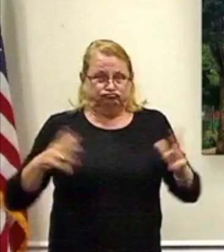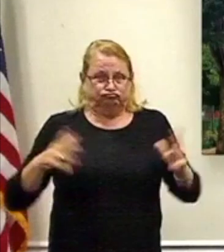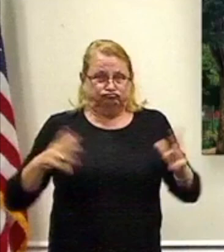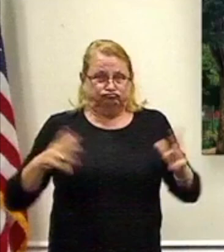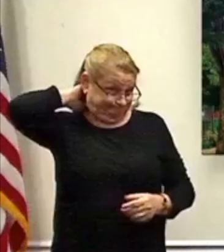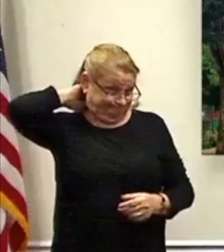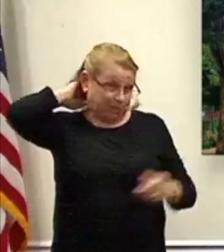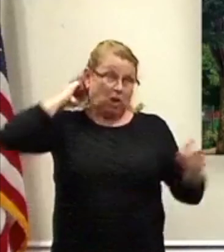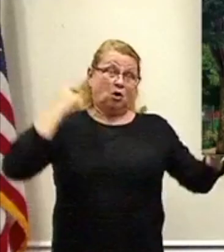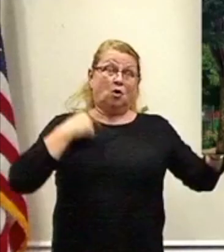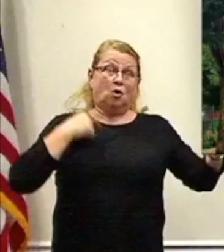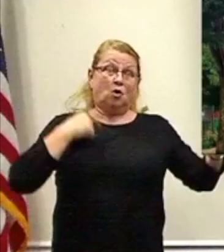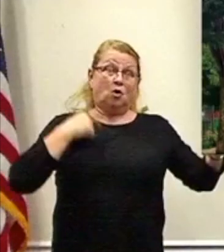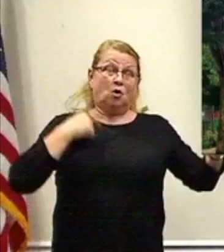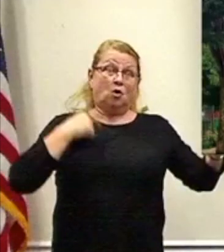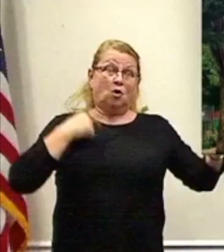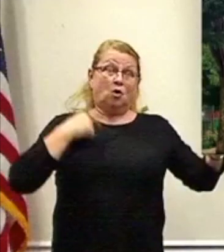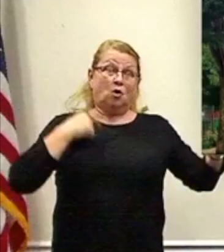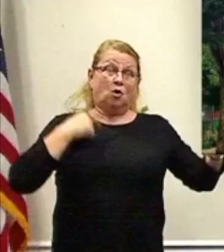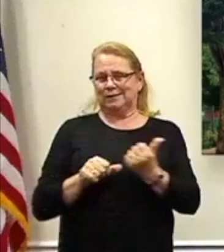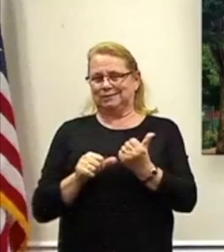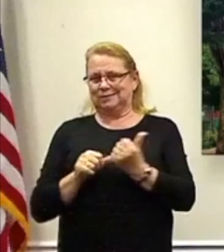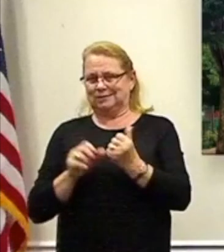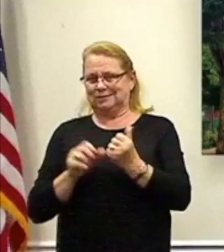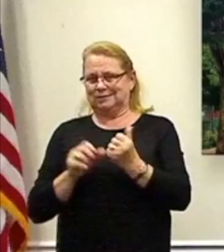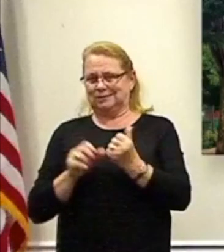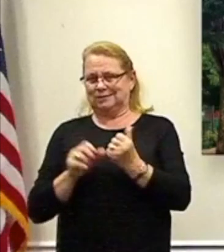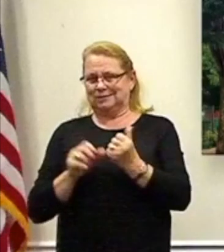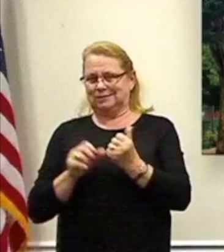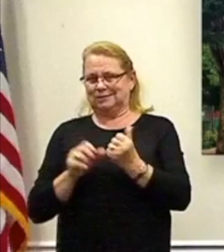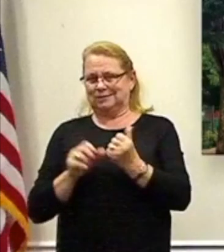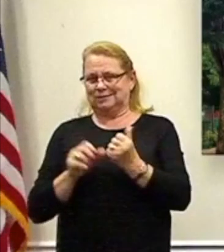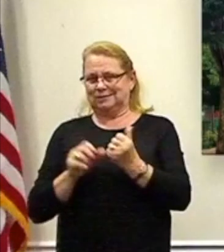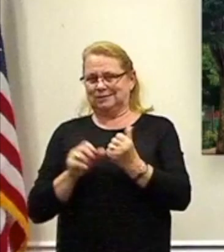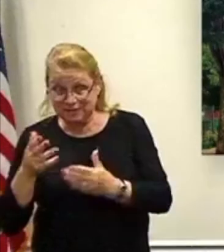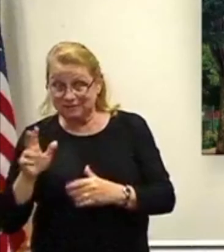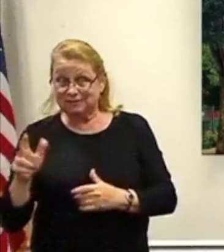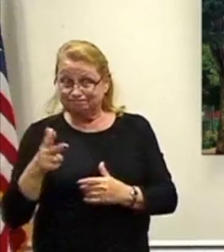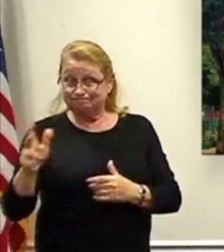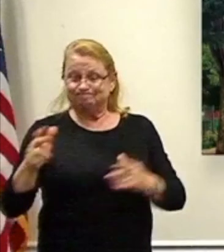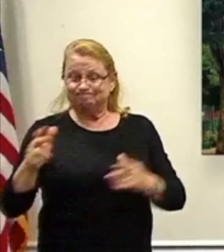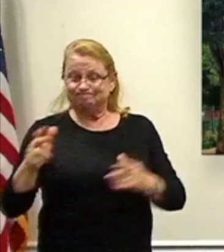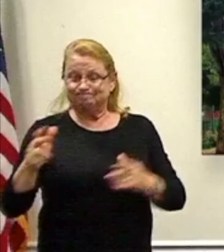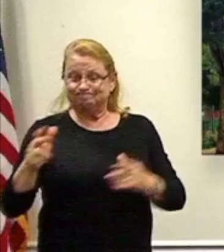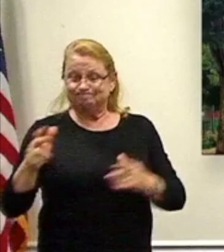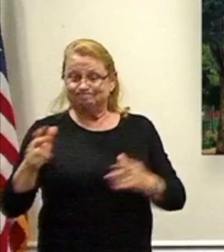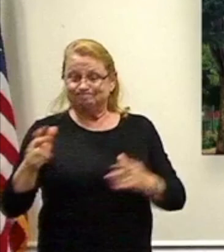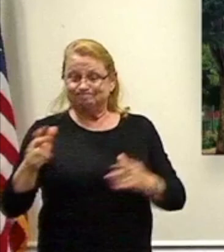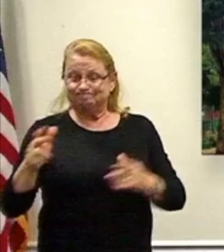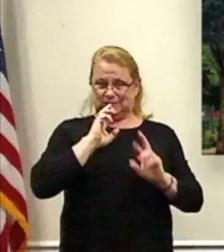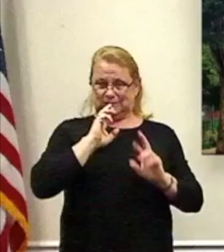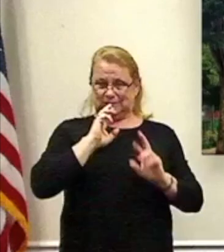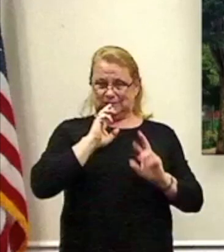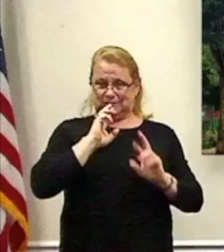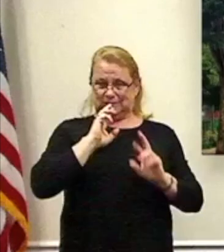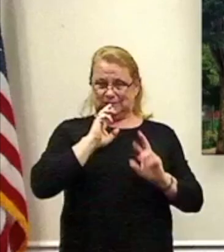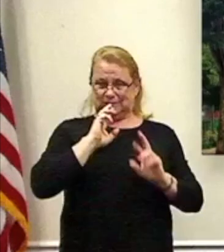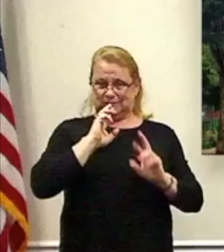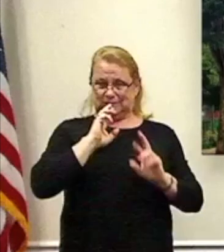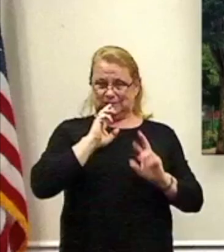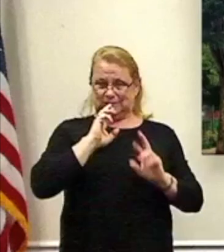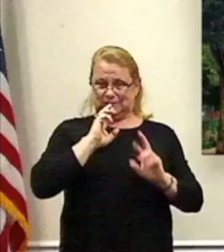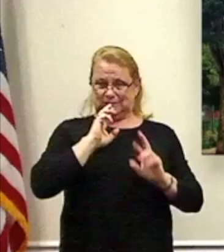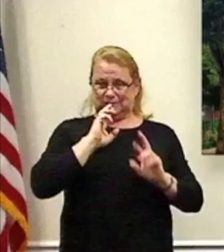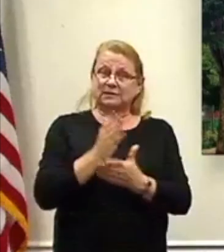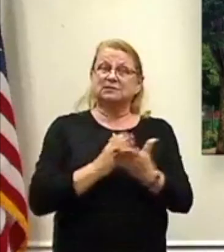assist in ambulance service. Our emergency response plan has actually provided some relief